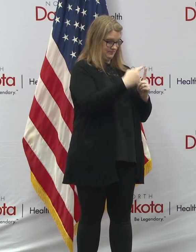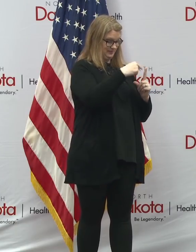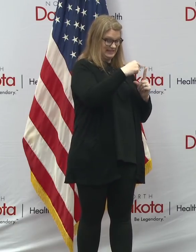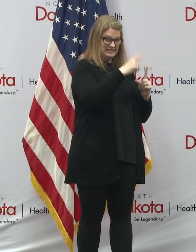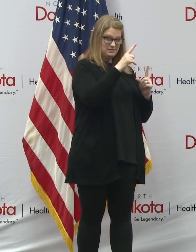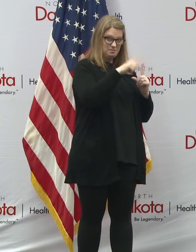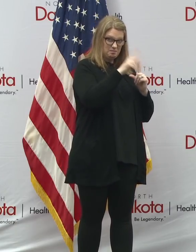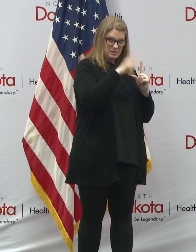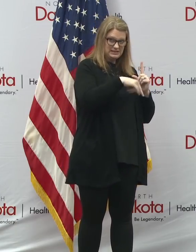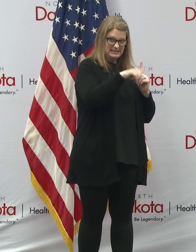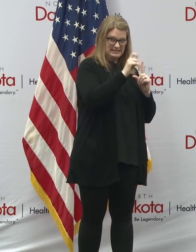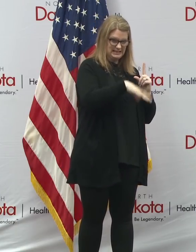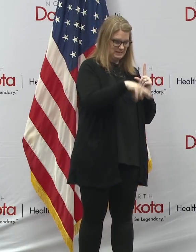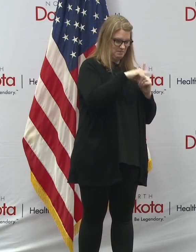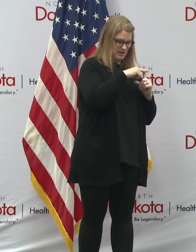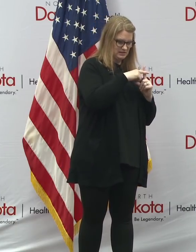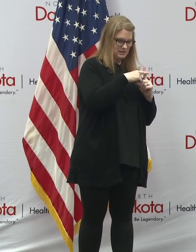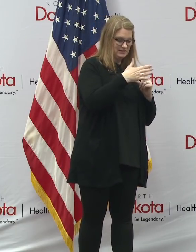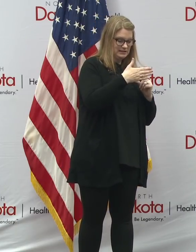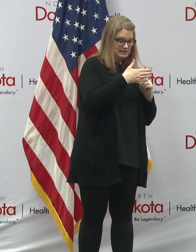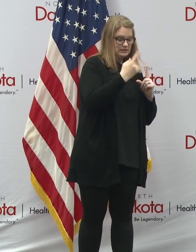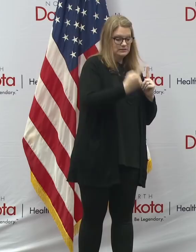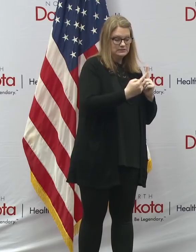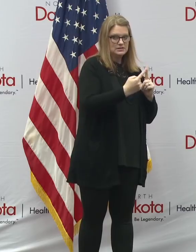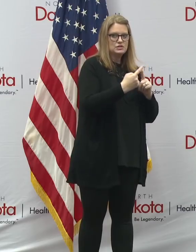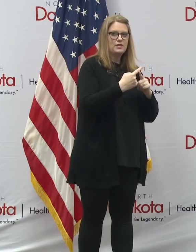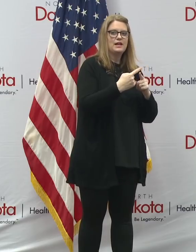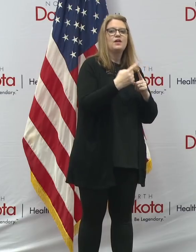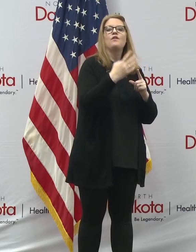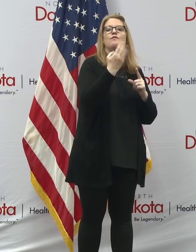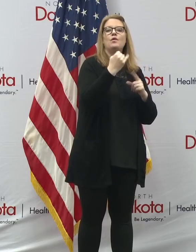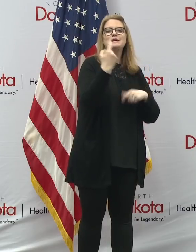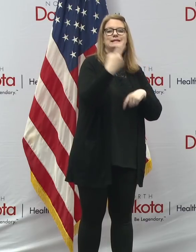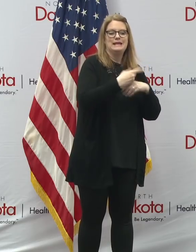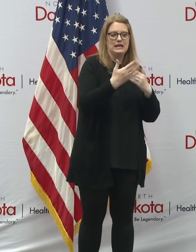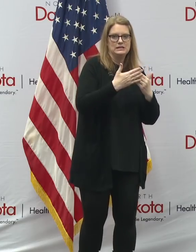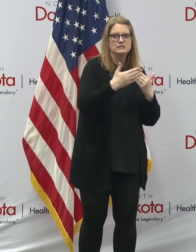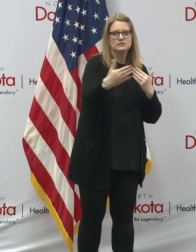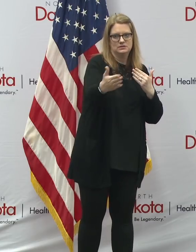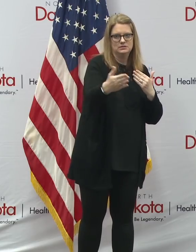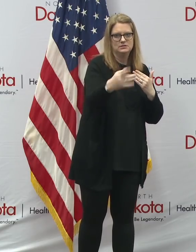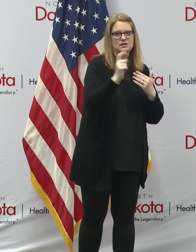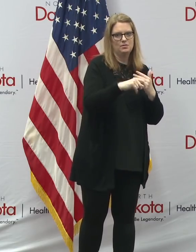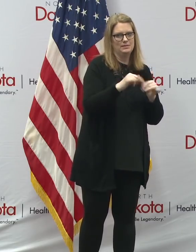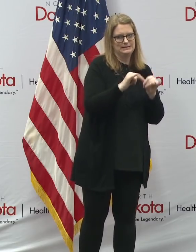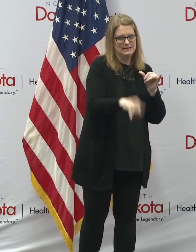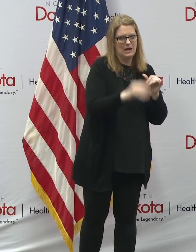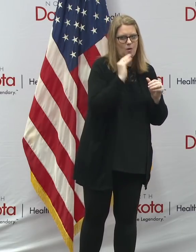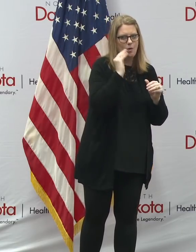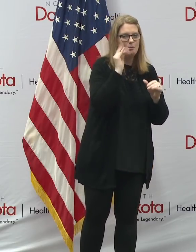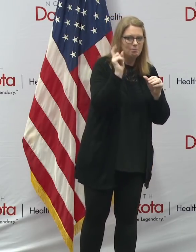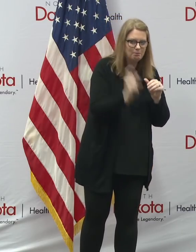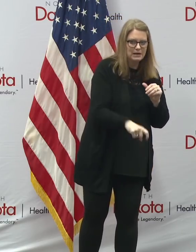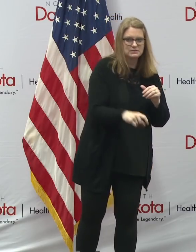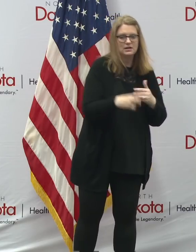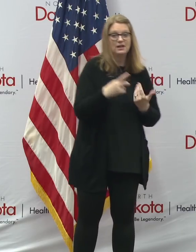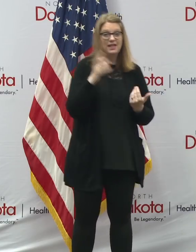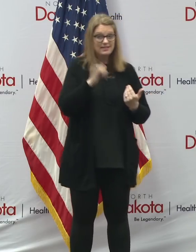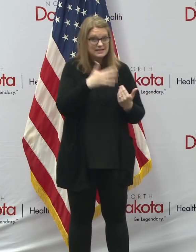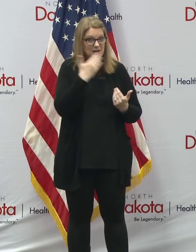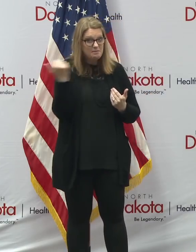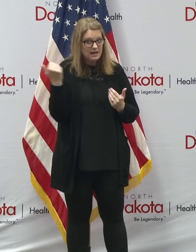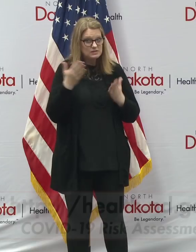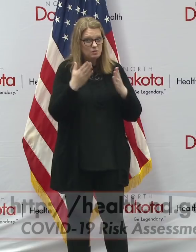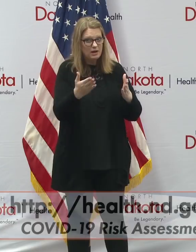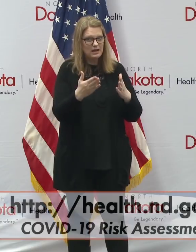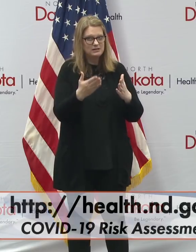tested positive. Having people self-isolate and remain apart whenever possible is one of the best ways that we're going to stop the